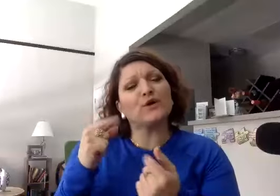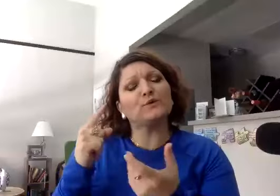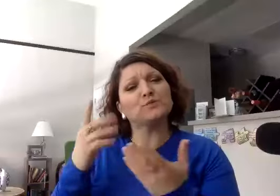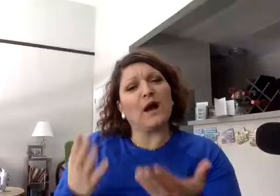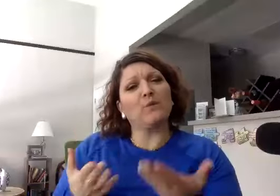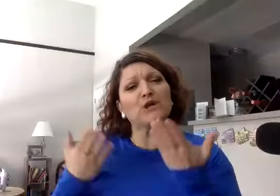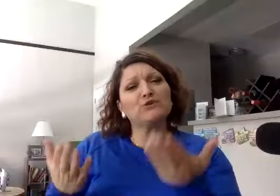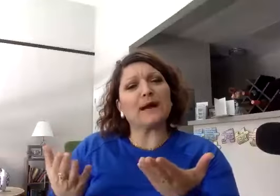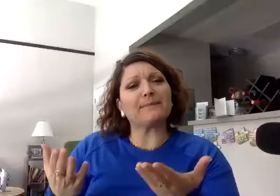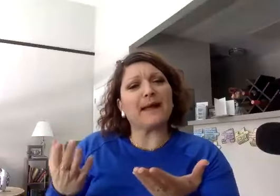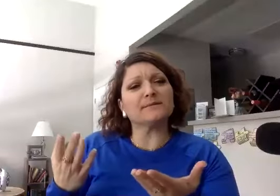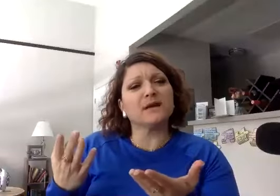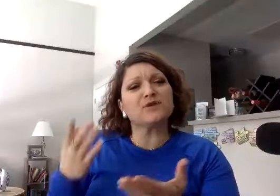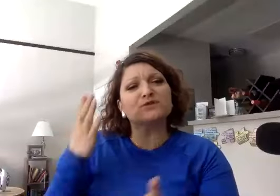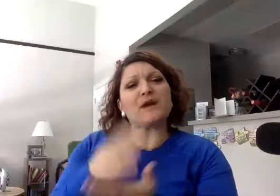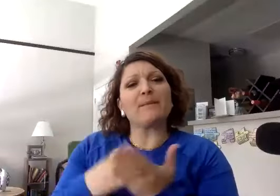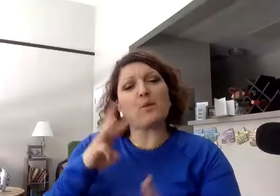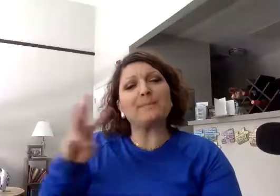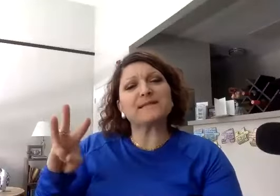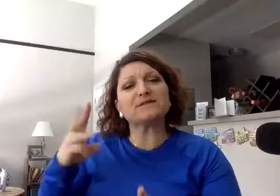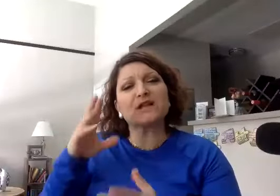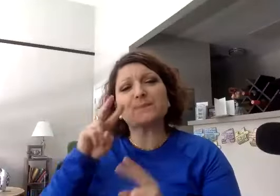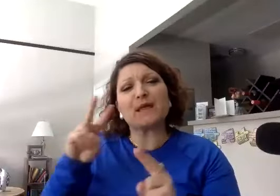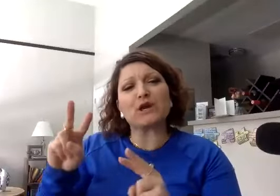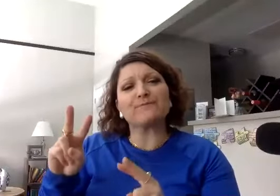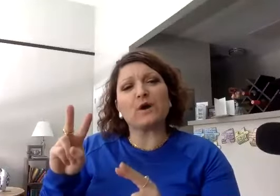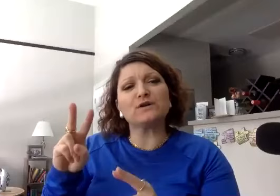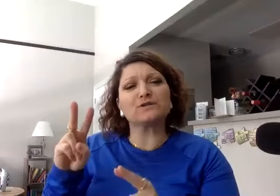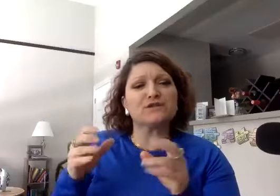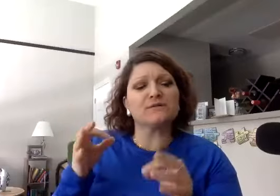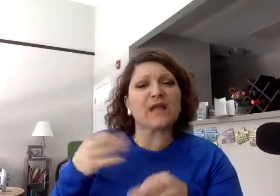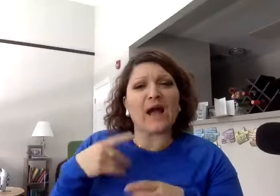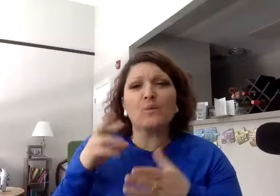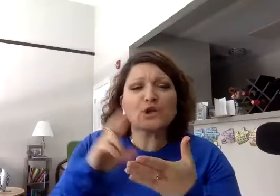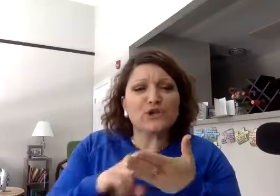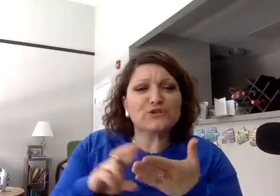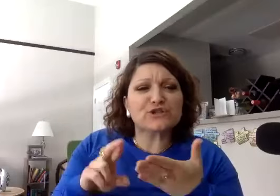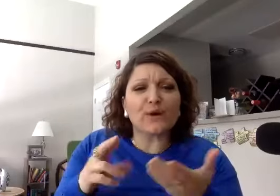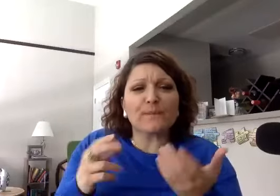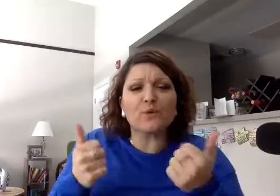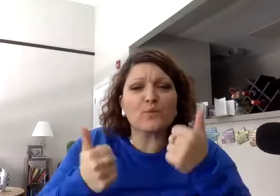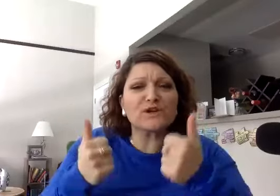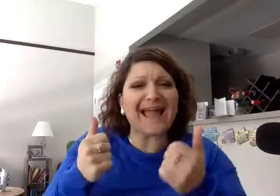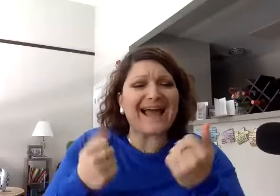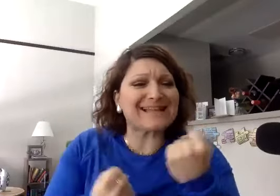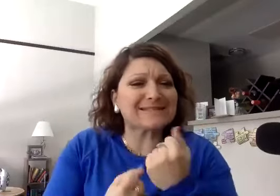what you recommend, so some of the websites that you're looking forward to, not what you need to tell me, what accessibility